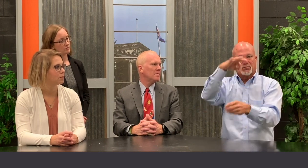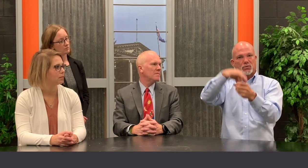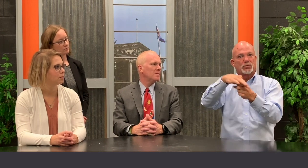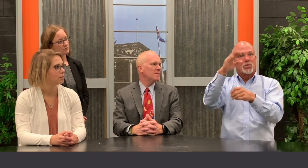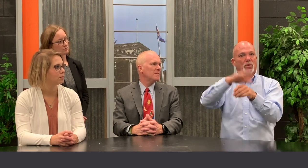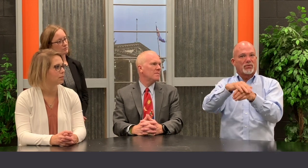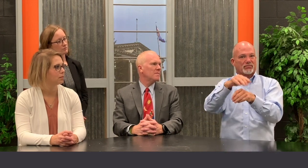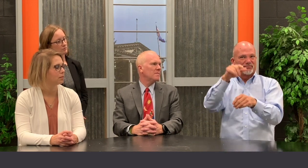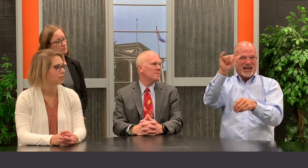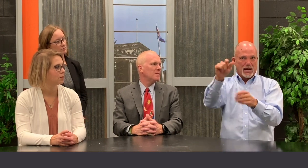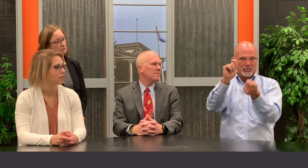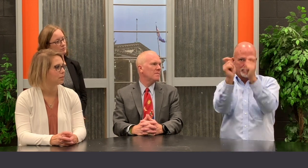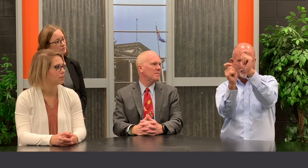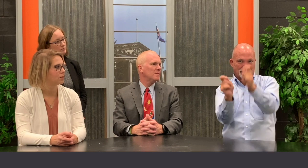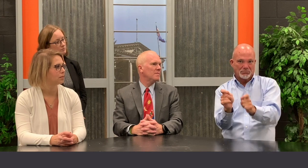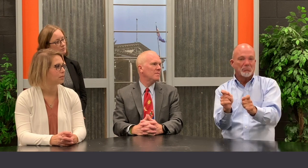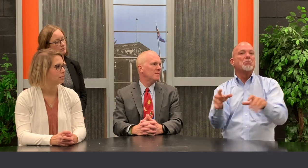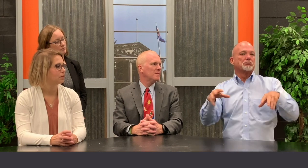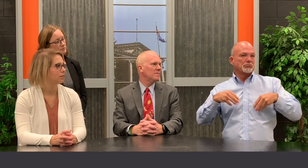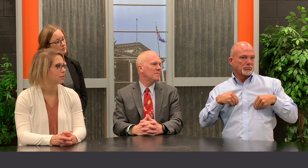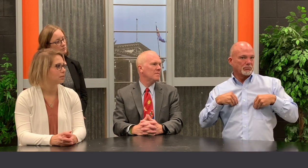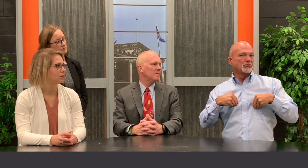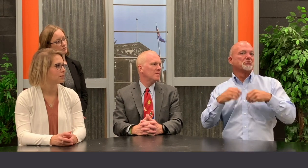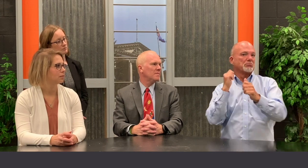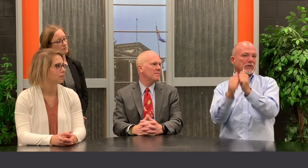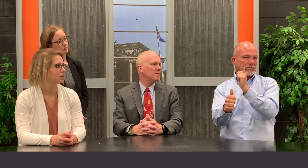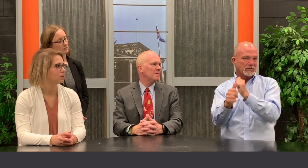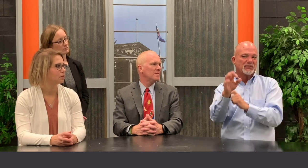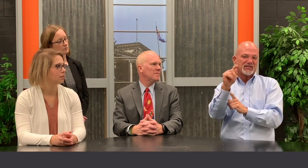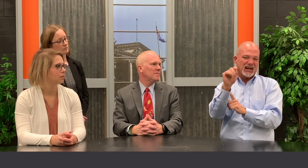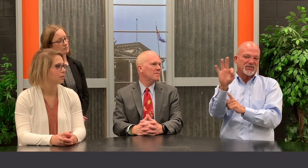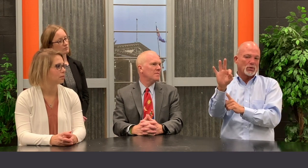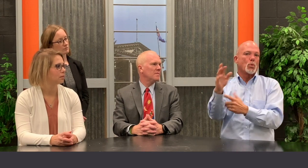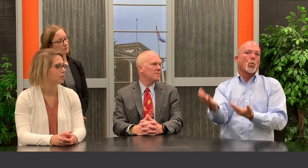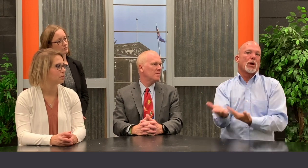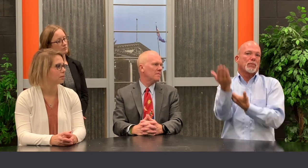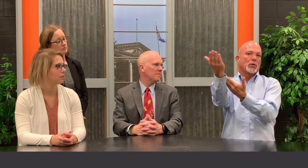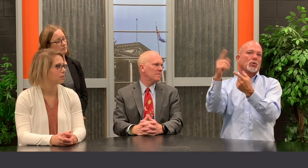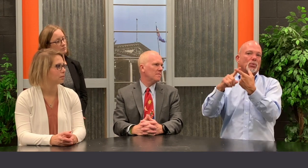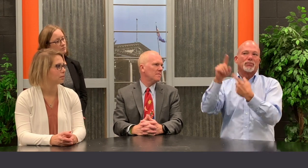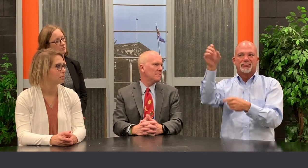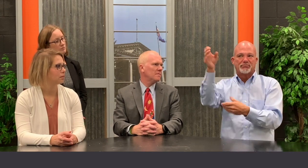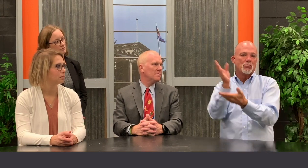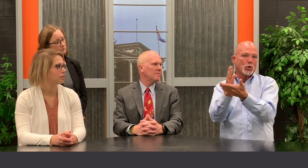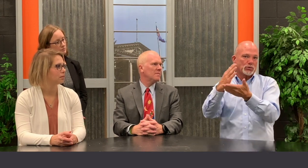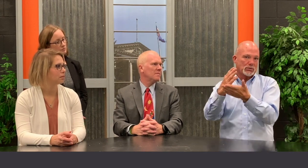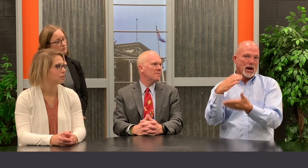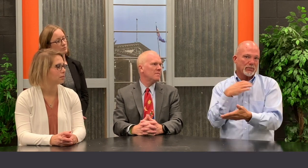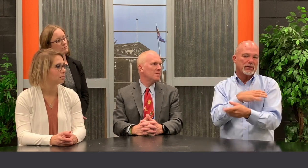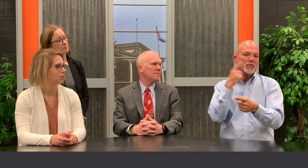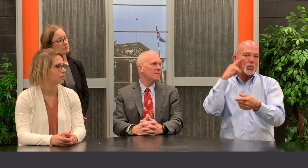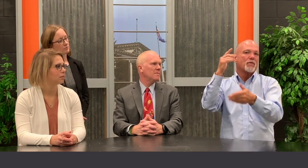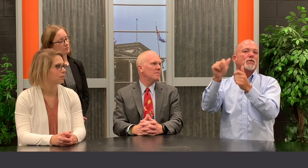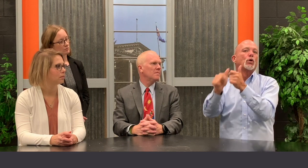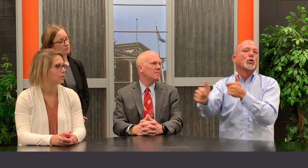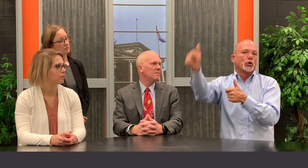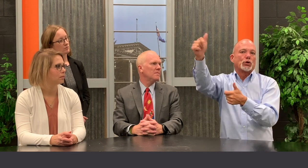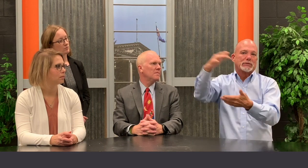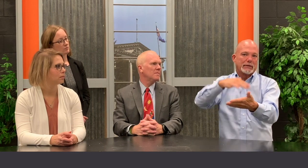Indianapolis. Based on these changes to the recommendations the task force voted and it passed, this will